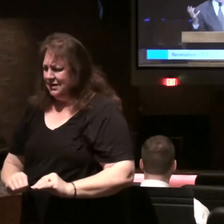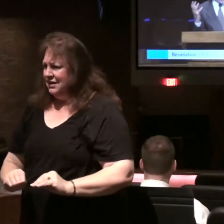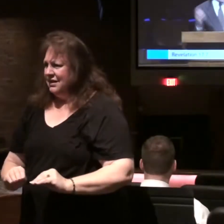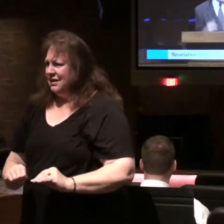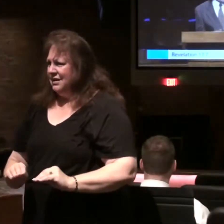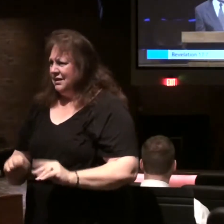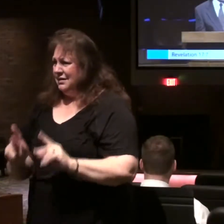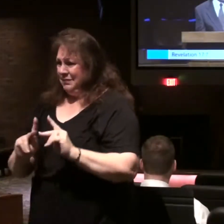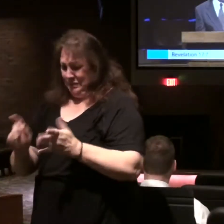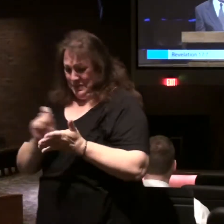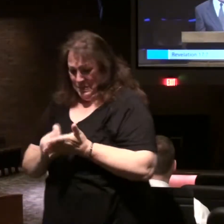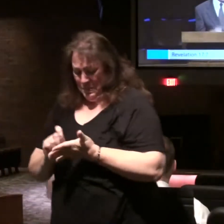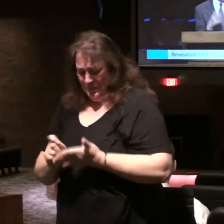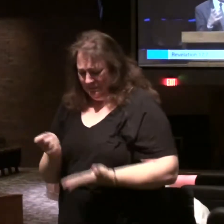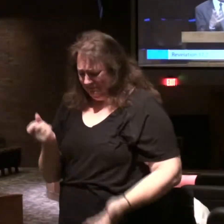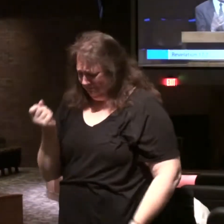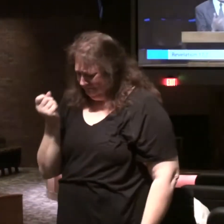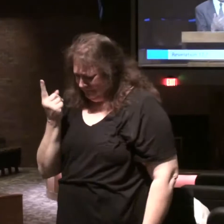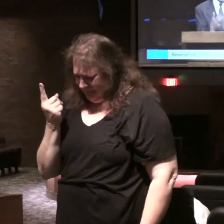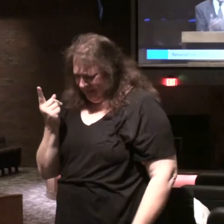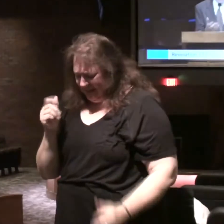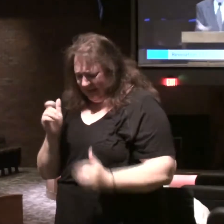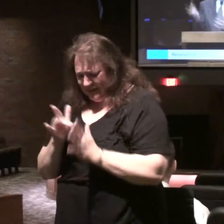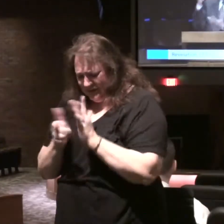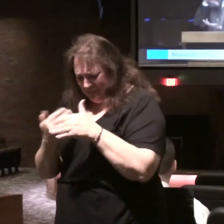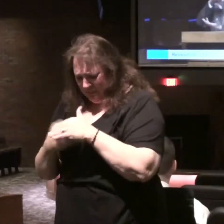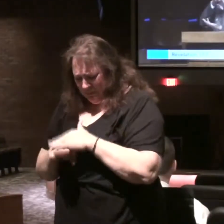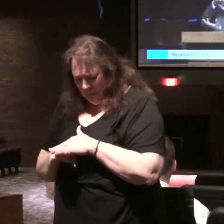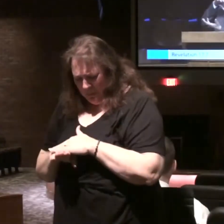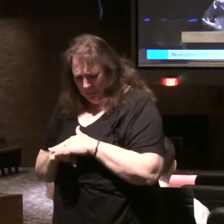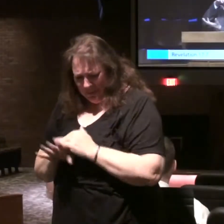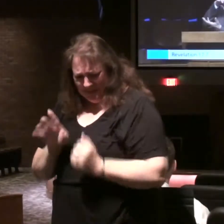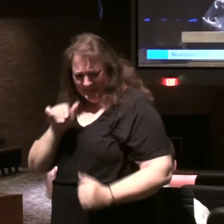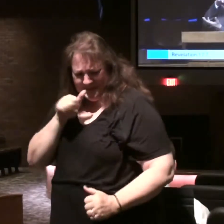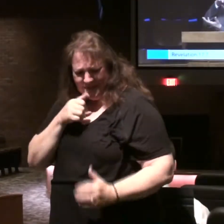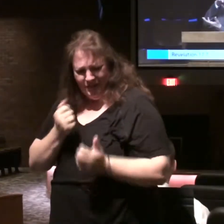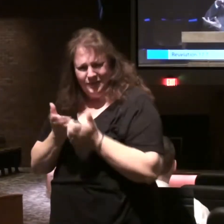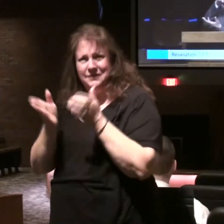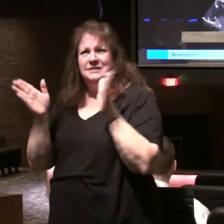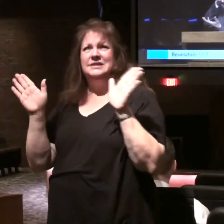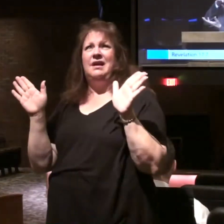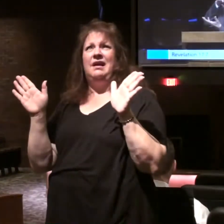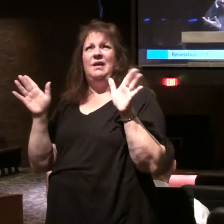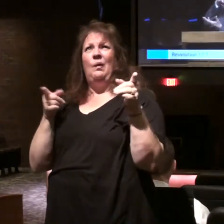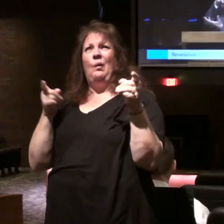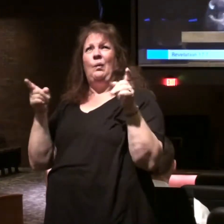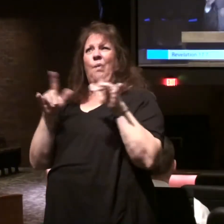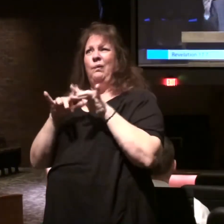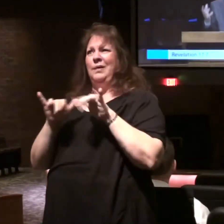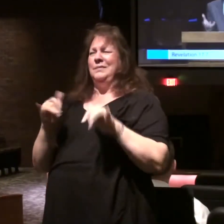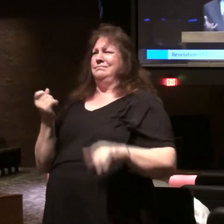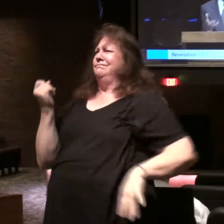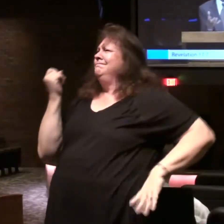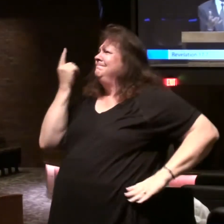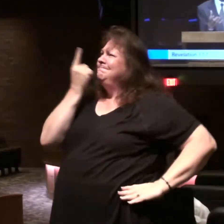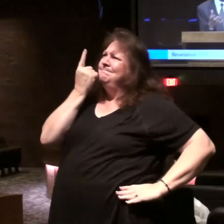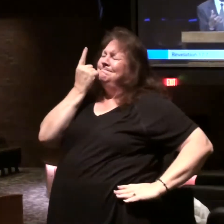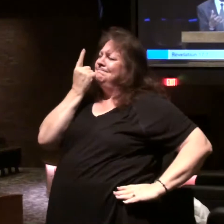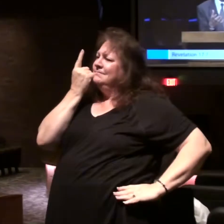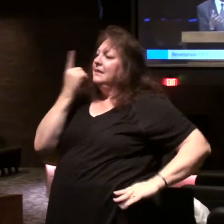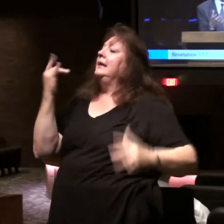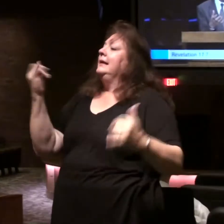couldn't put together how he could suffer and die and rule and reign. But now we know.